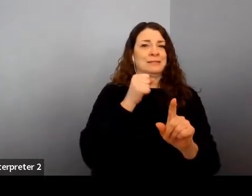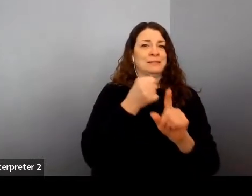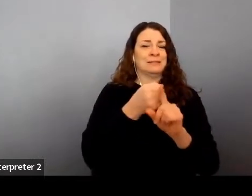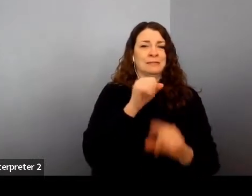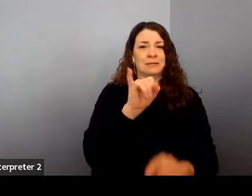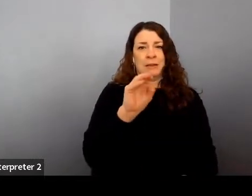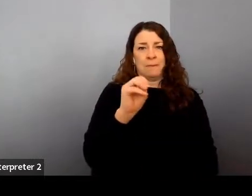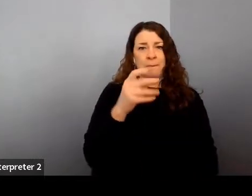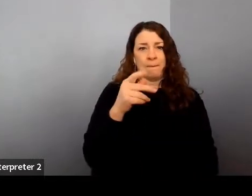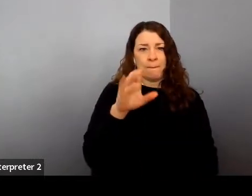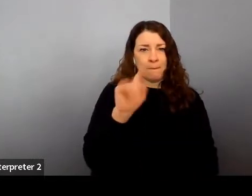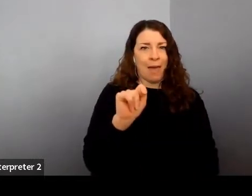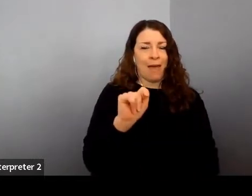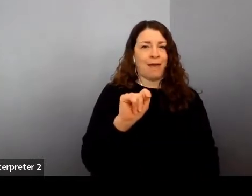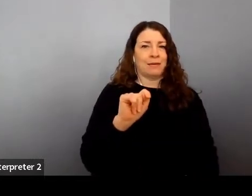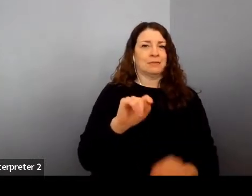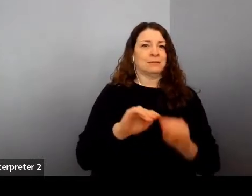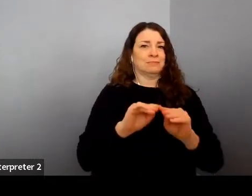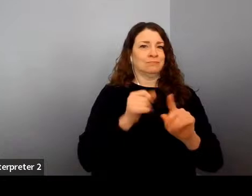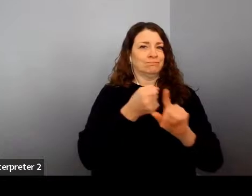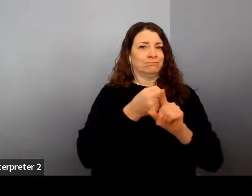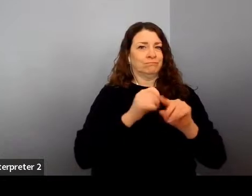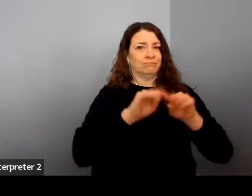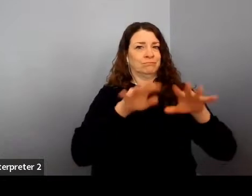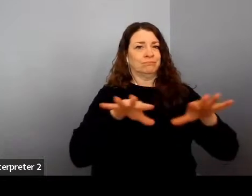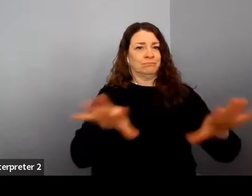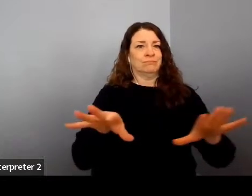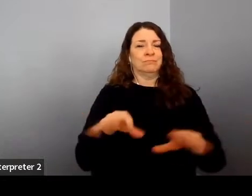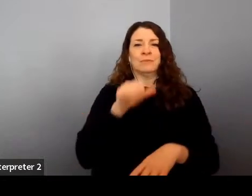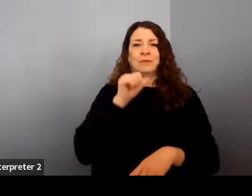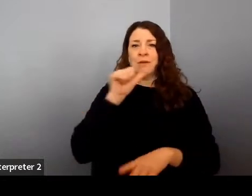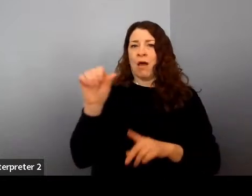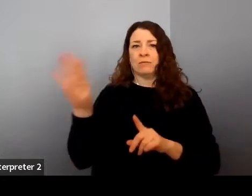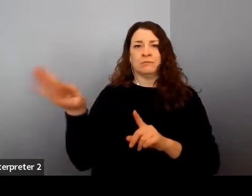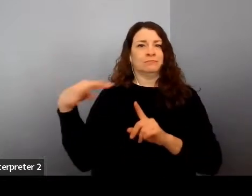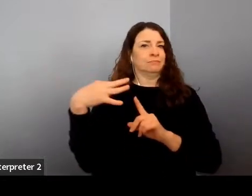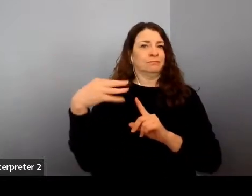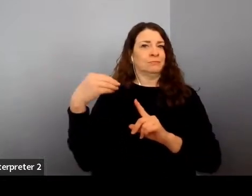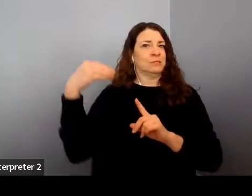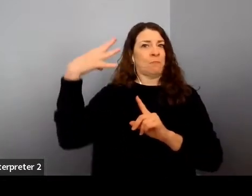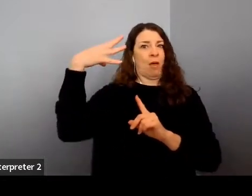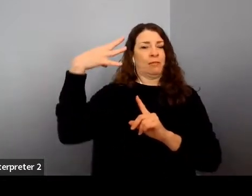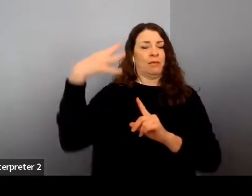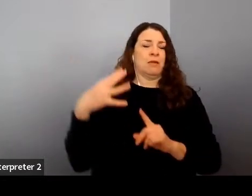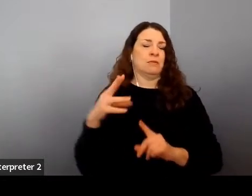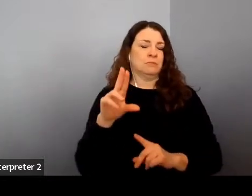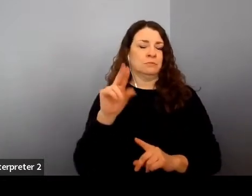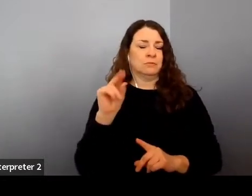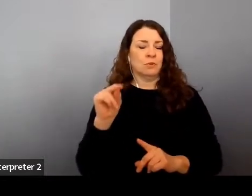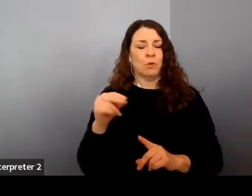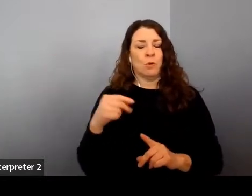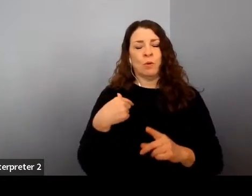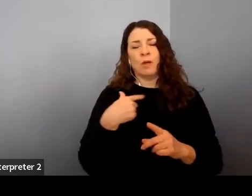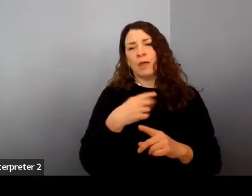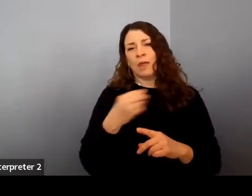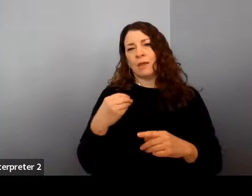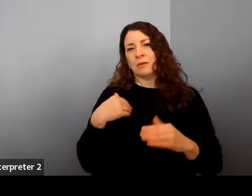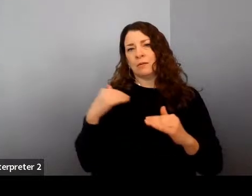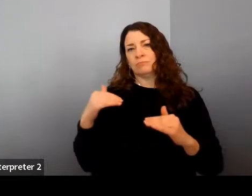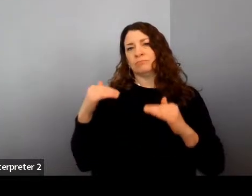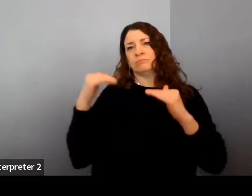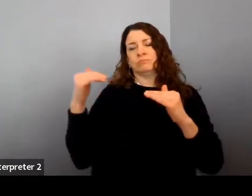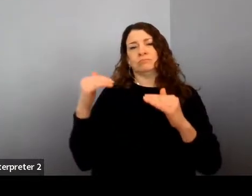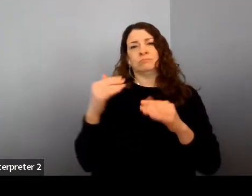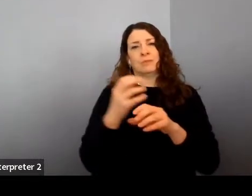spotlight. And I think that was something that became a differentiator too, because I continually earned access to bigger and bigger responsibility